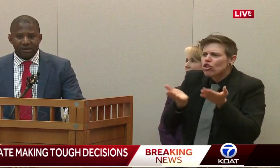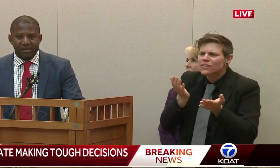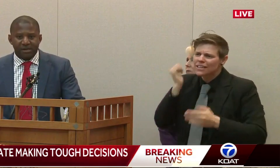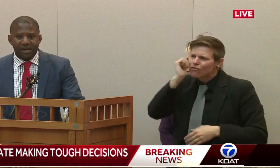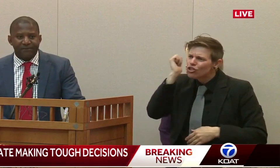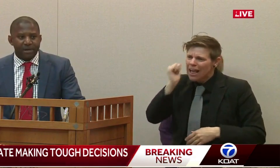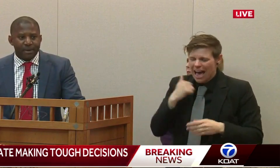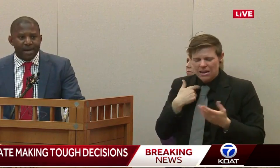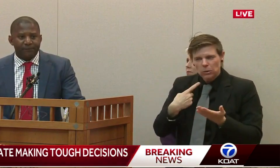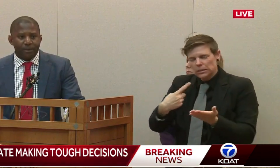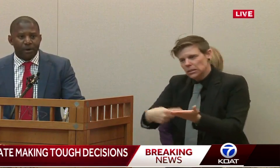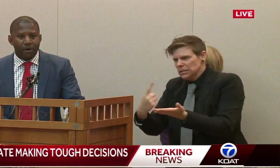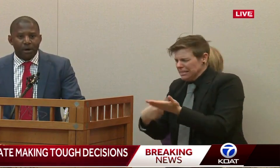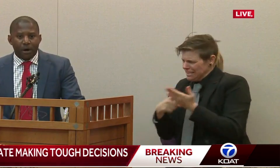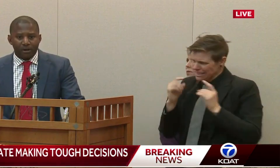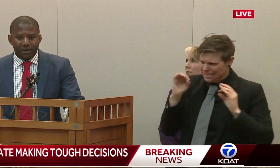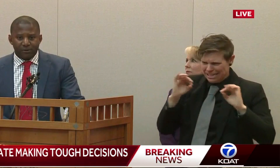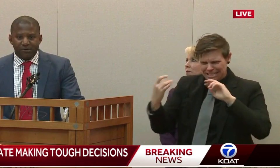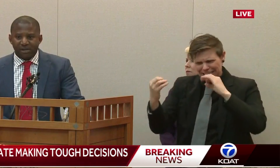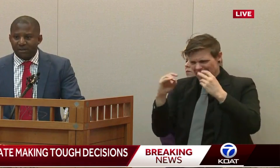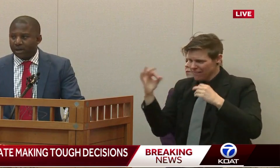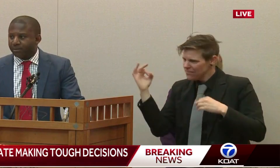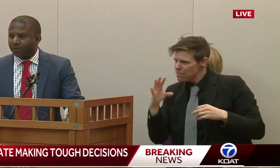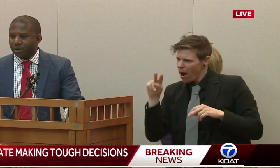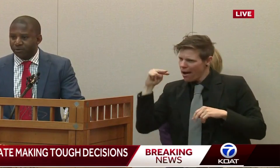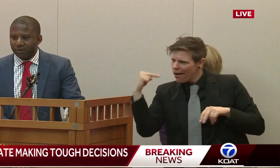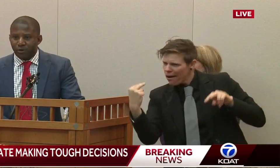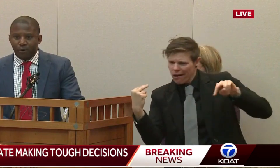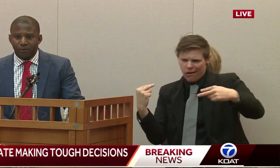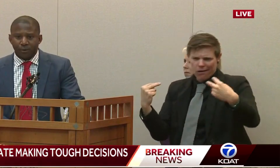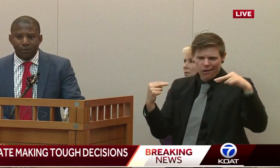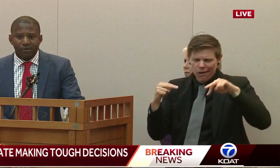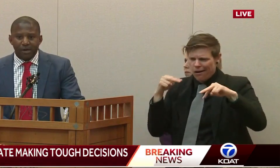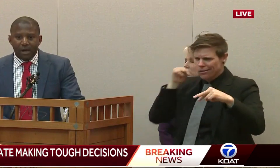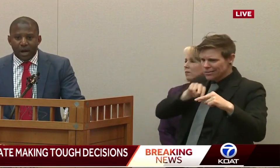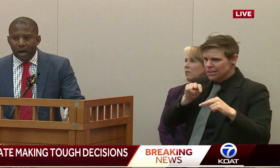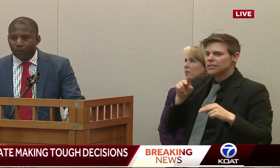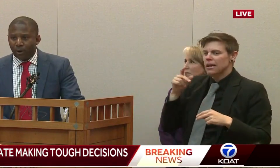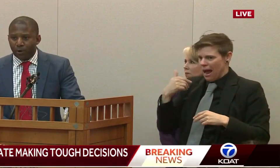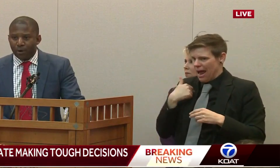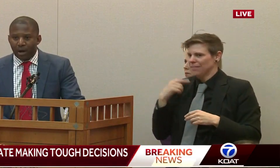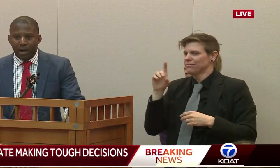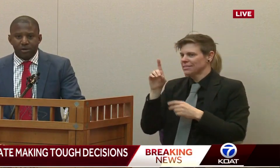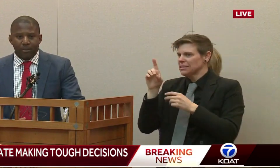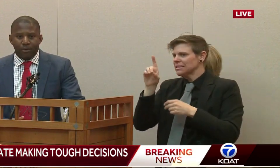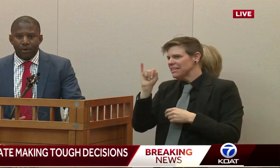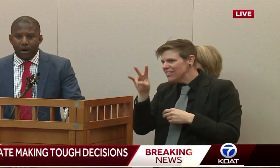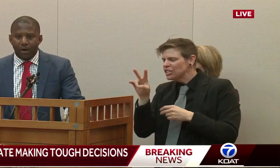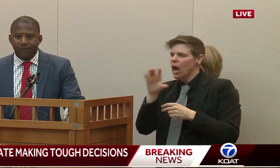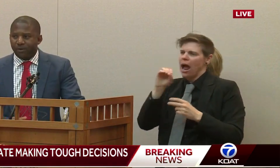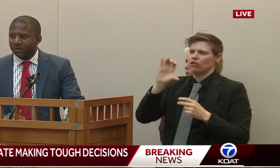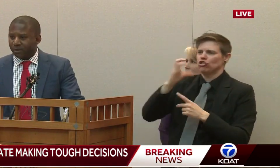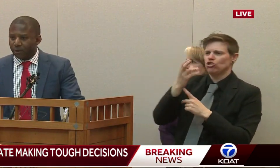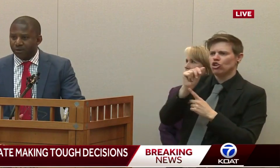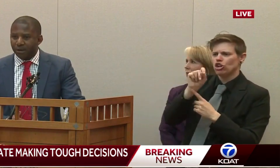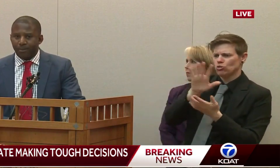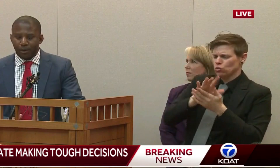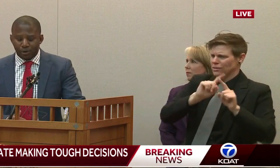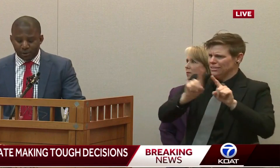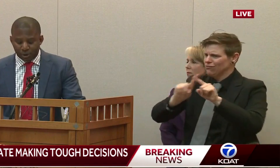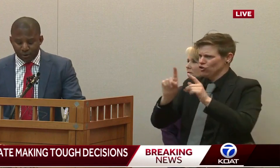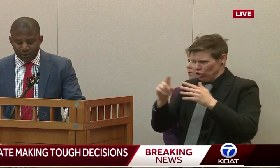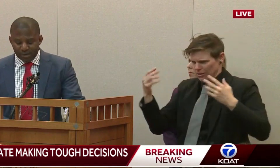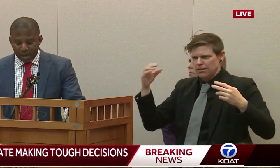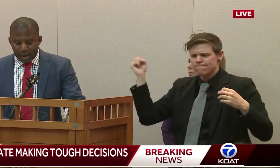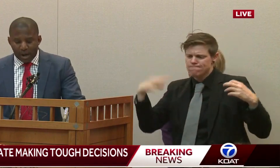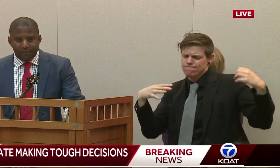continued to listen and get feedback from our leaders in both districts and charter schools, we heard a number of concerns and